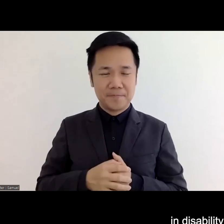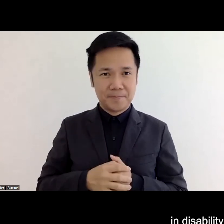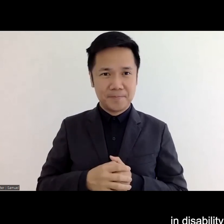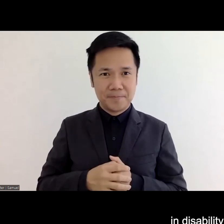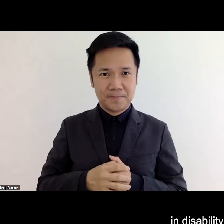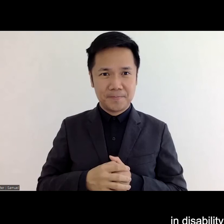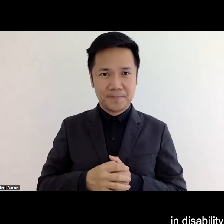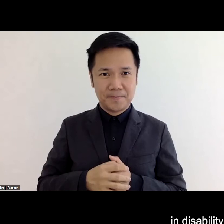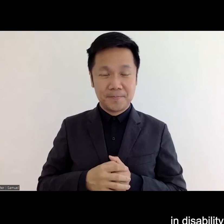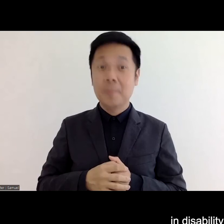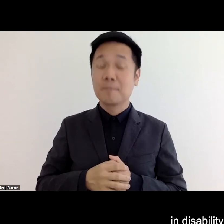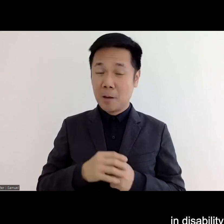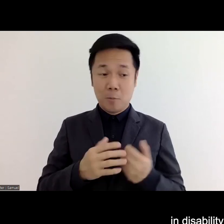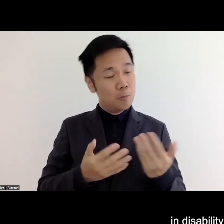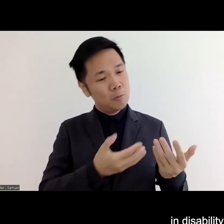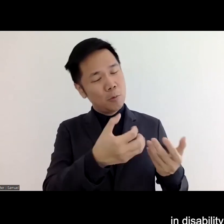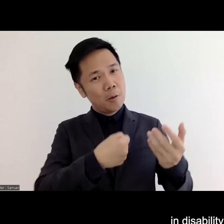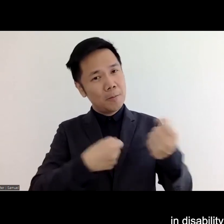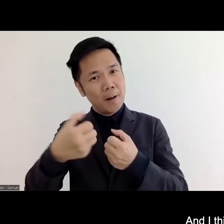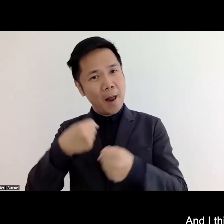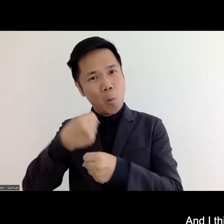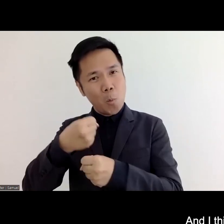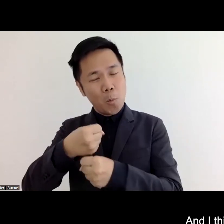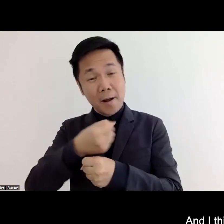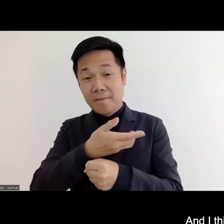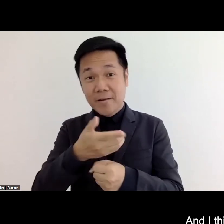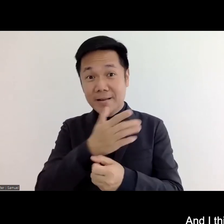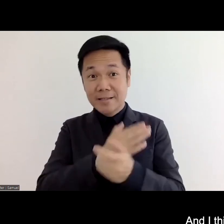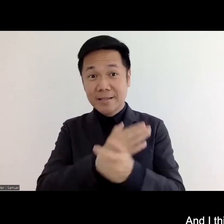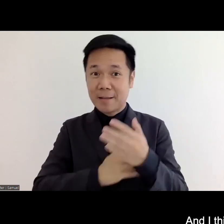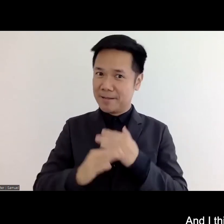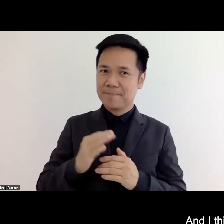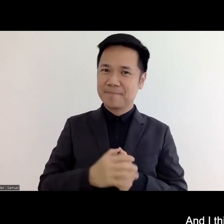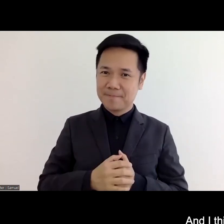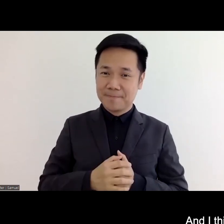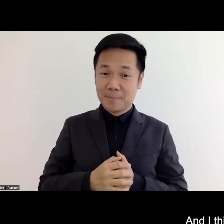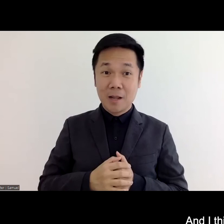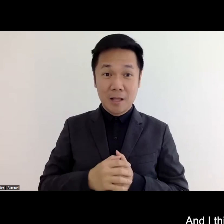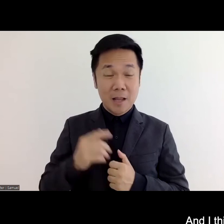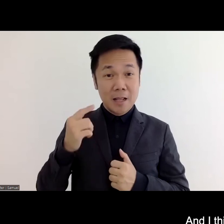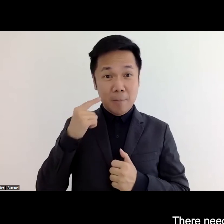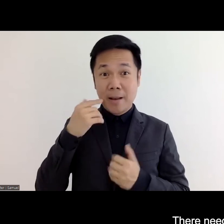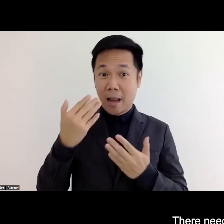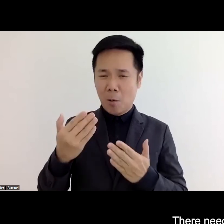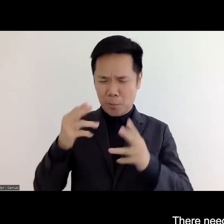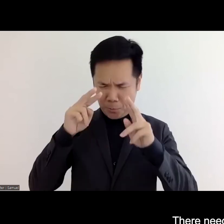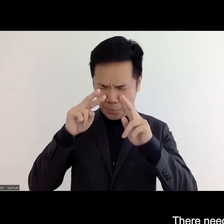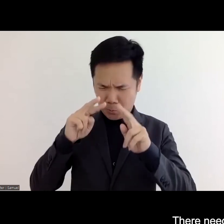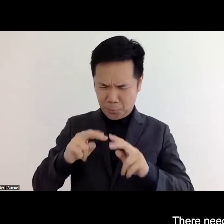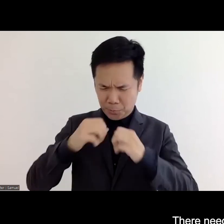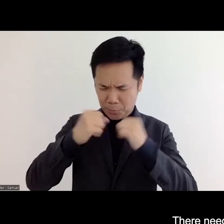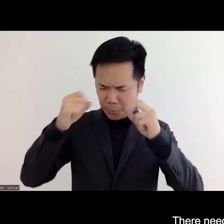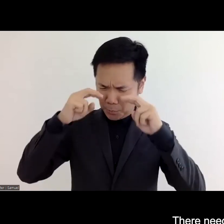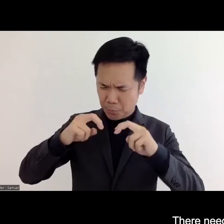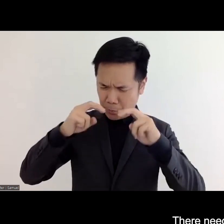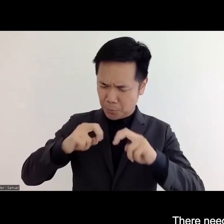disability employment is happening in the private sector and i think you're right i think there needs to be more documentation there needs to be a more